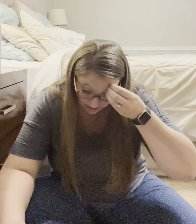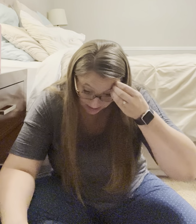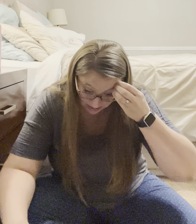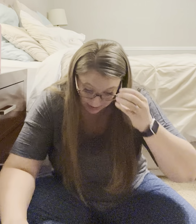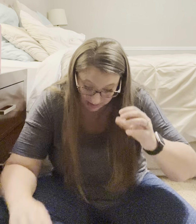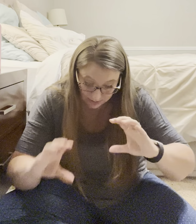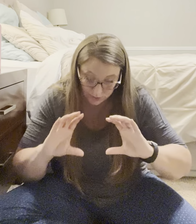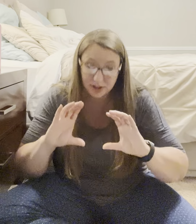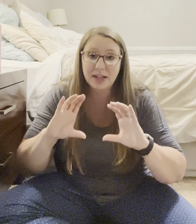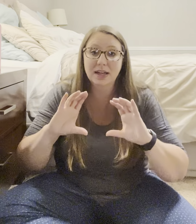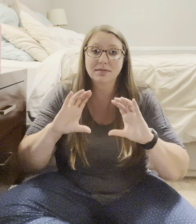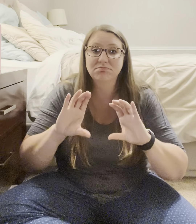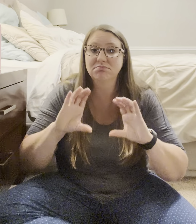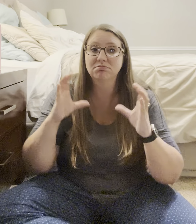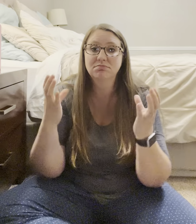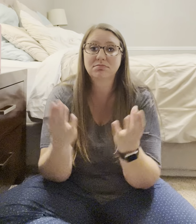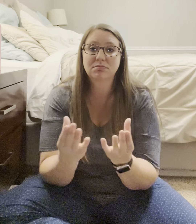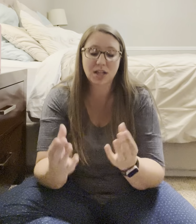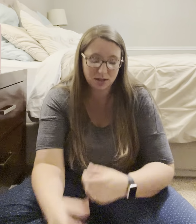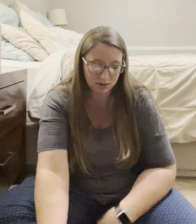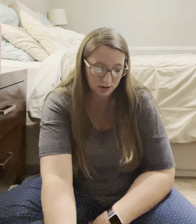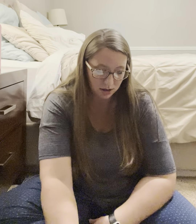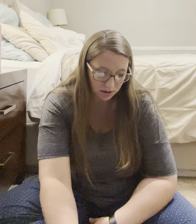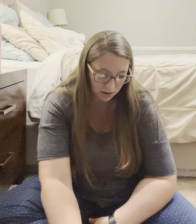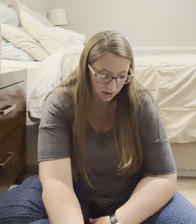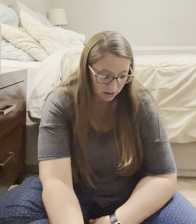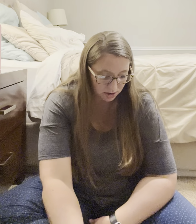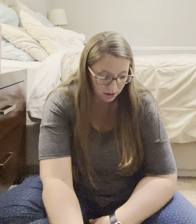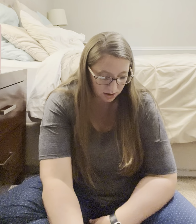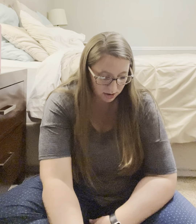He has more like a class. Uh.